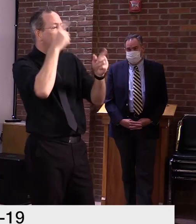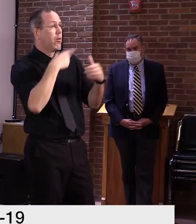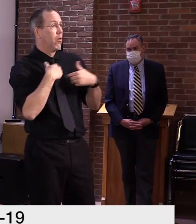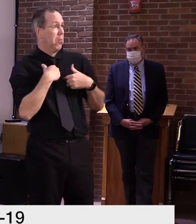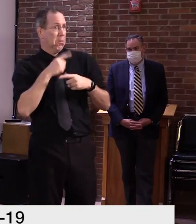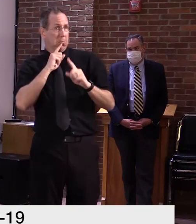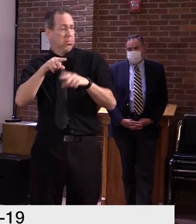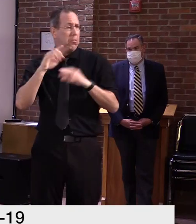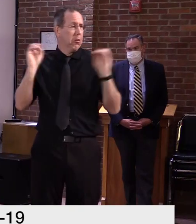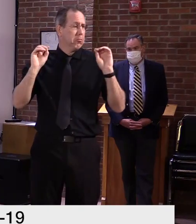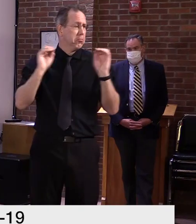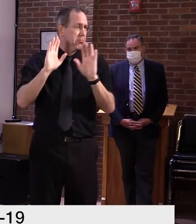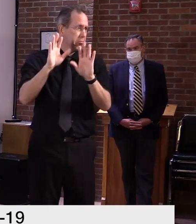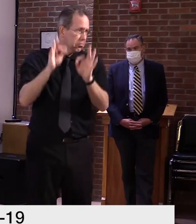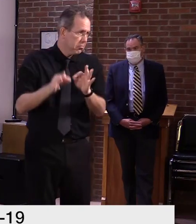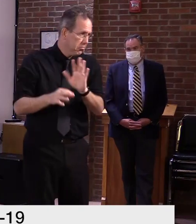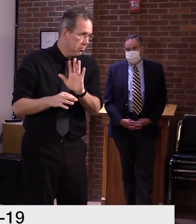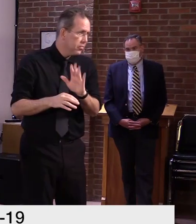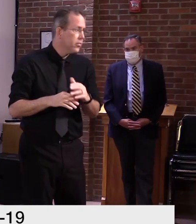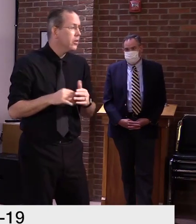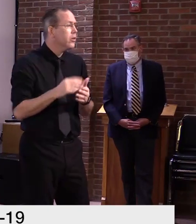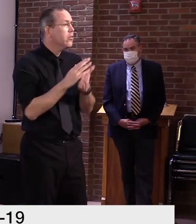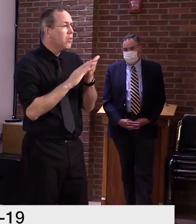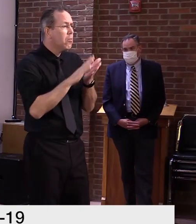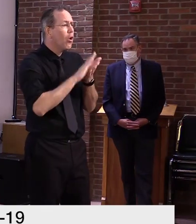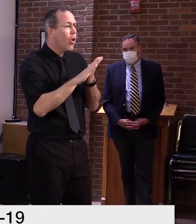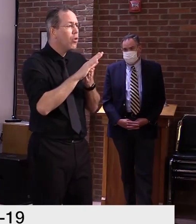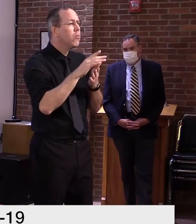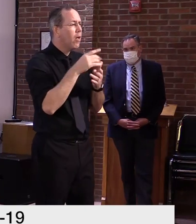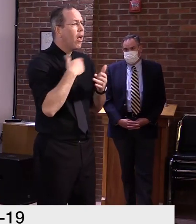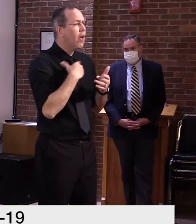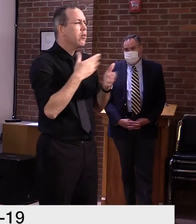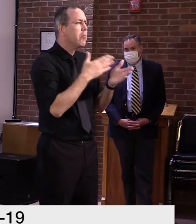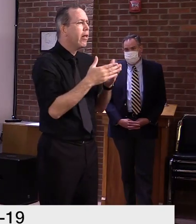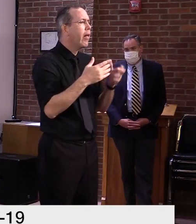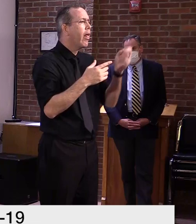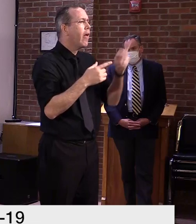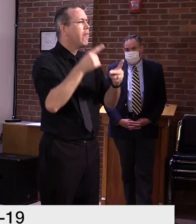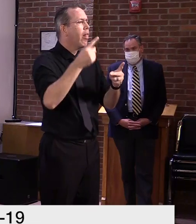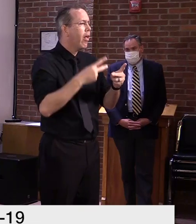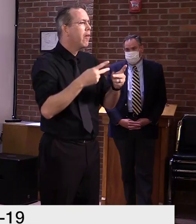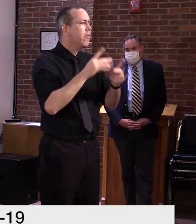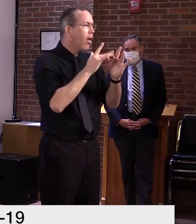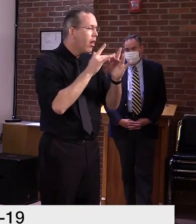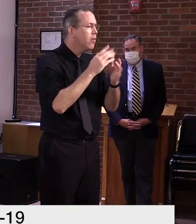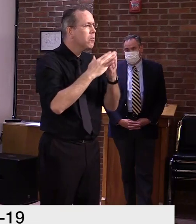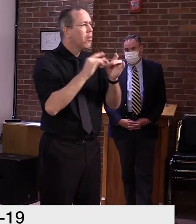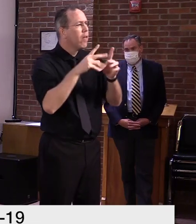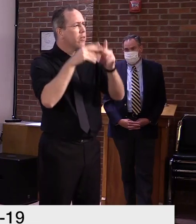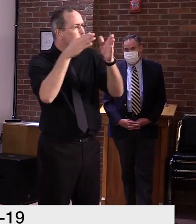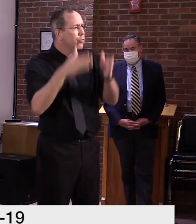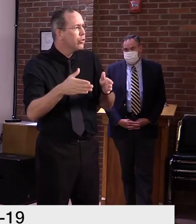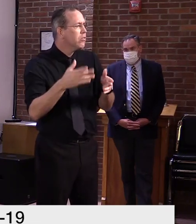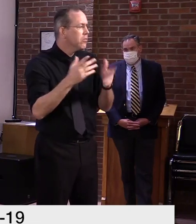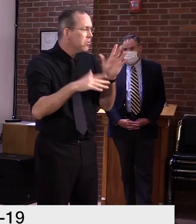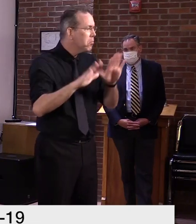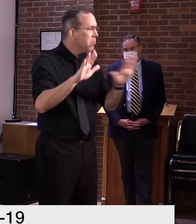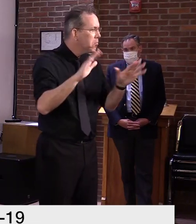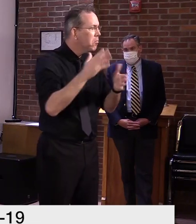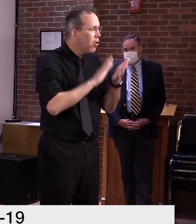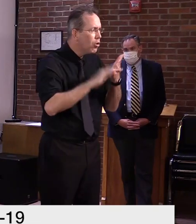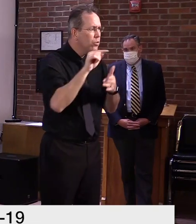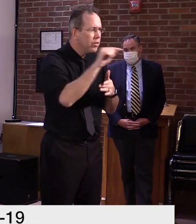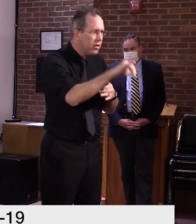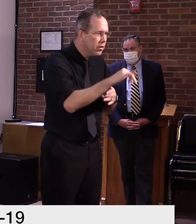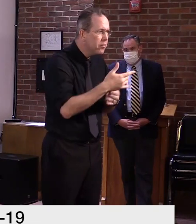uh, those in, in-person instruction hybrid type of, uh, approach, uh, with those, uh, living